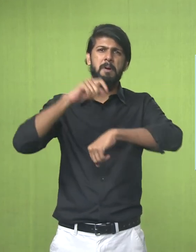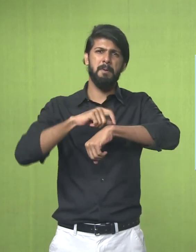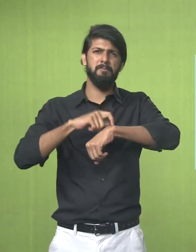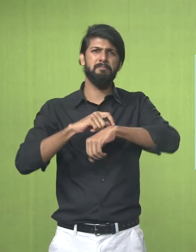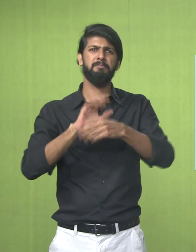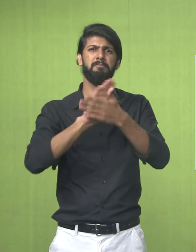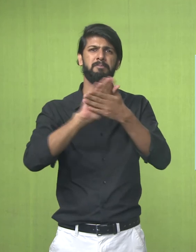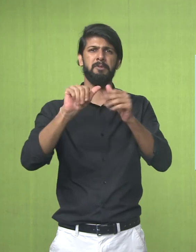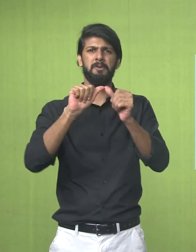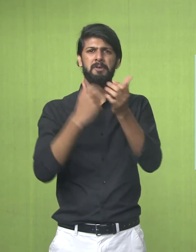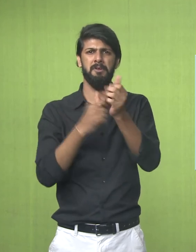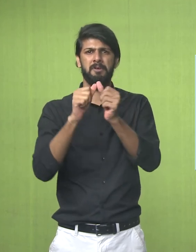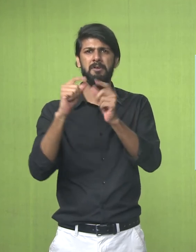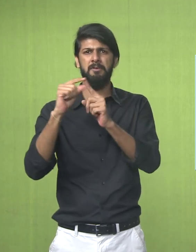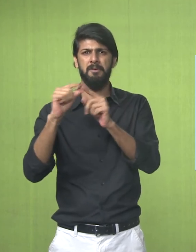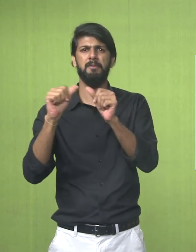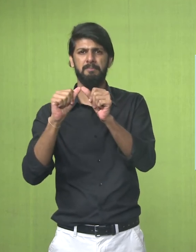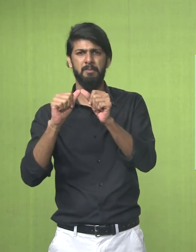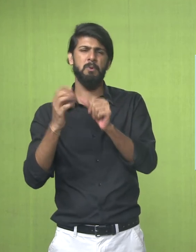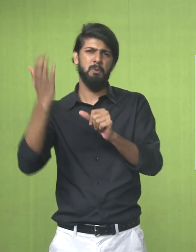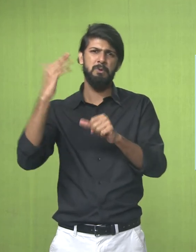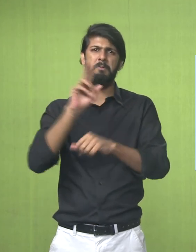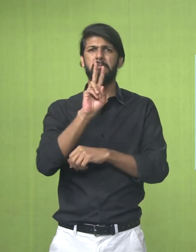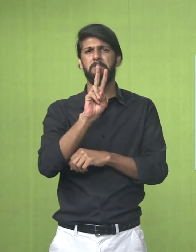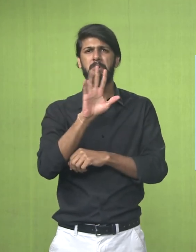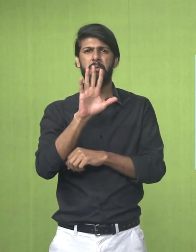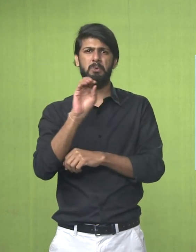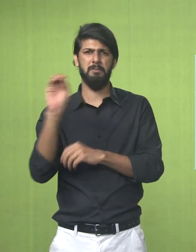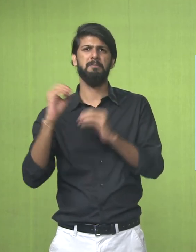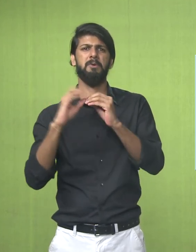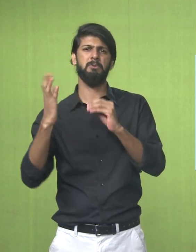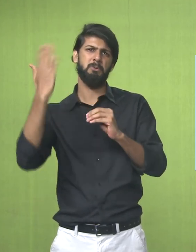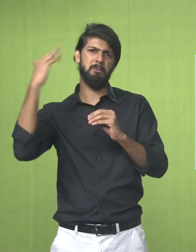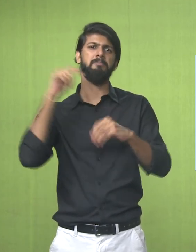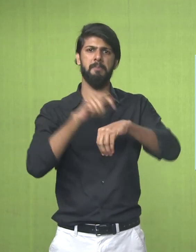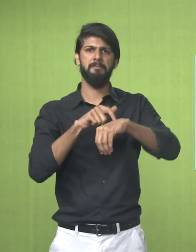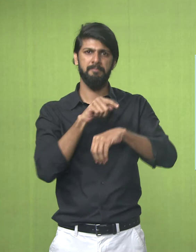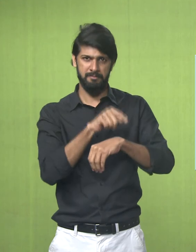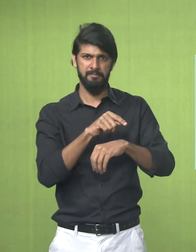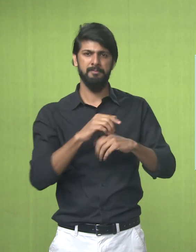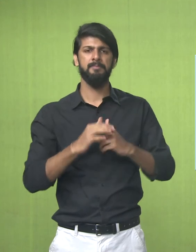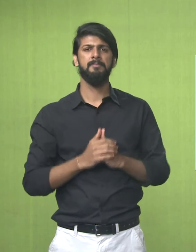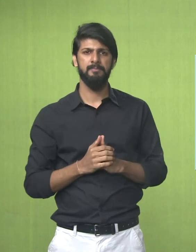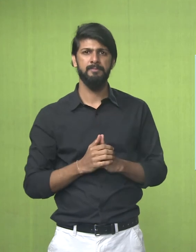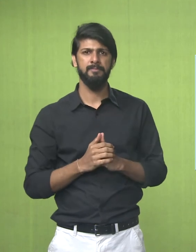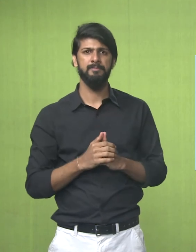Shaped Colours were added The period Is somewhere Similar to The 2500